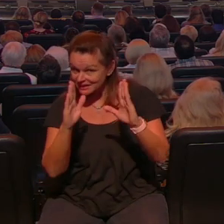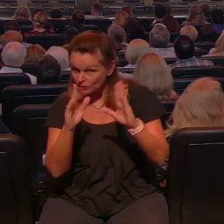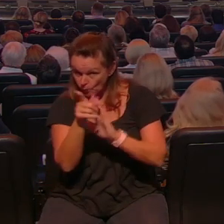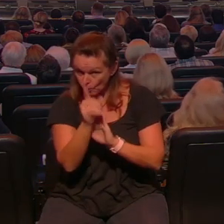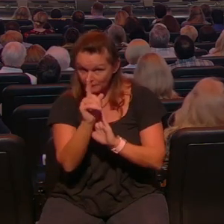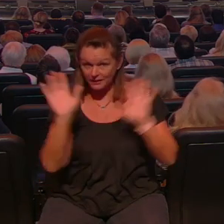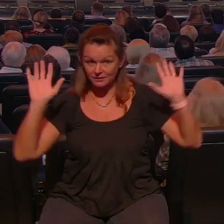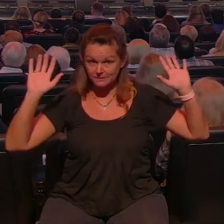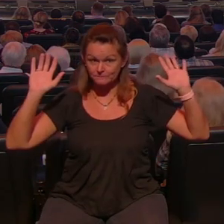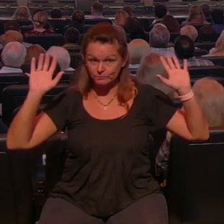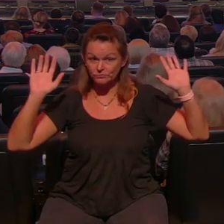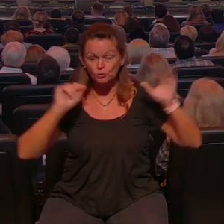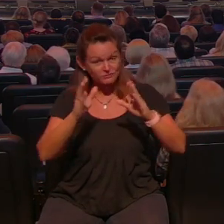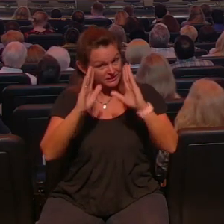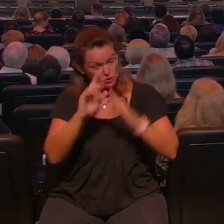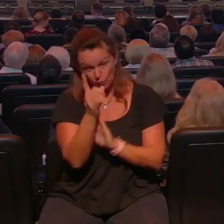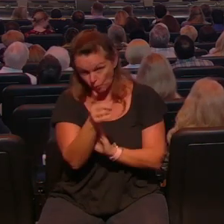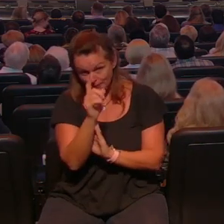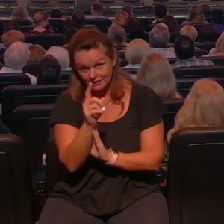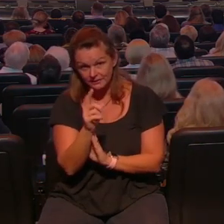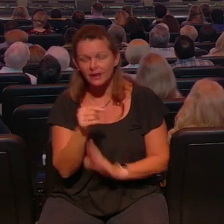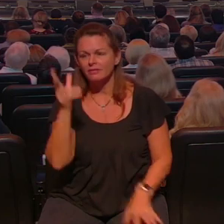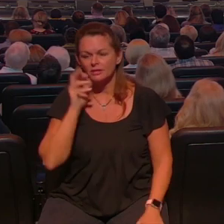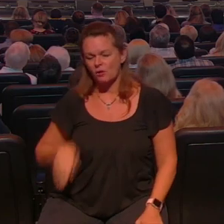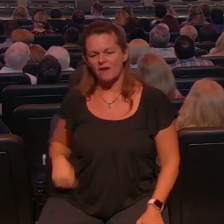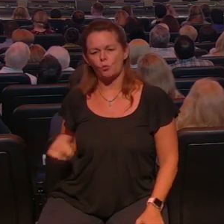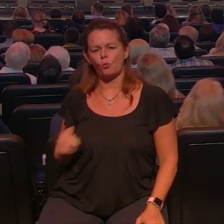that's what I tell people and they do it because I got a hundred dollar bill sent and